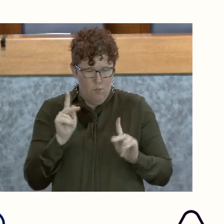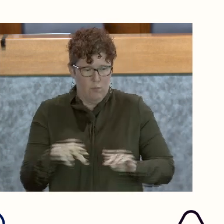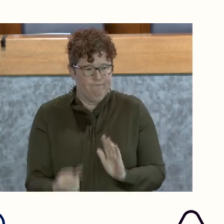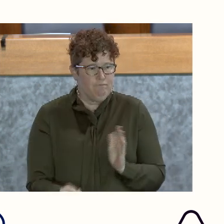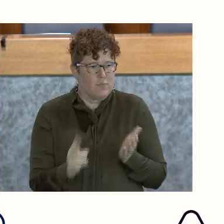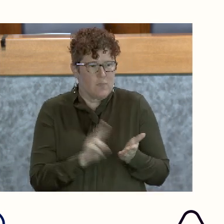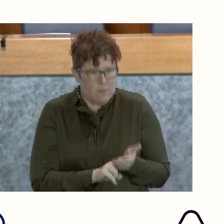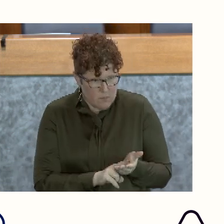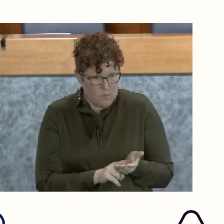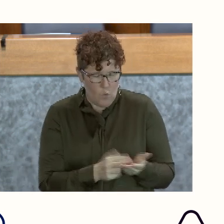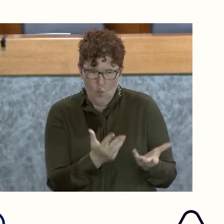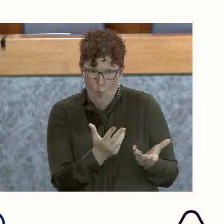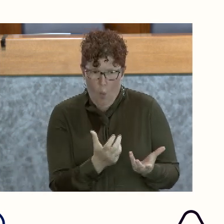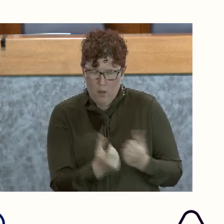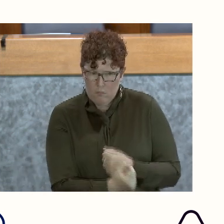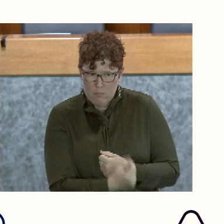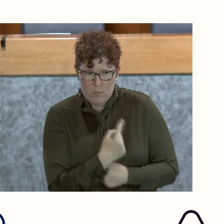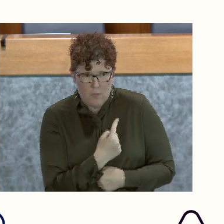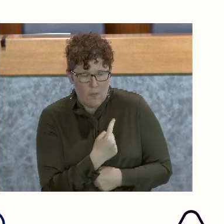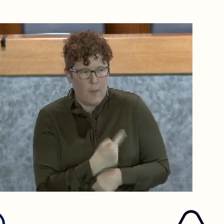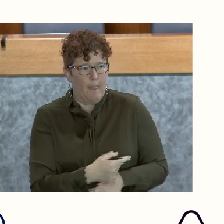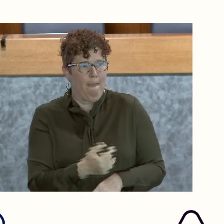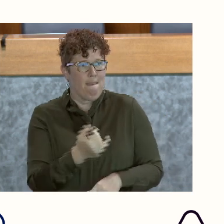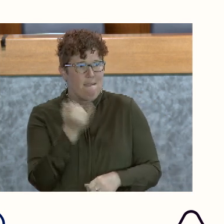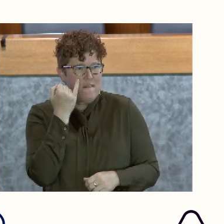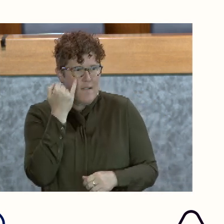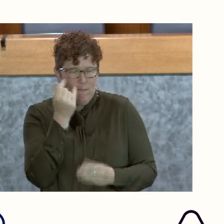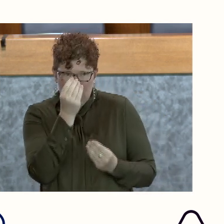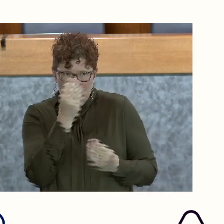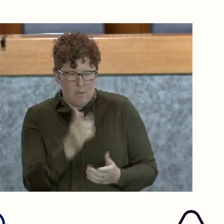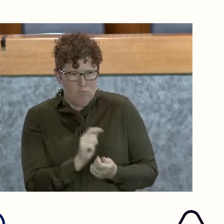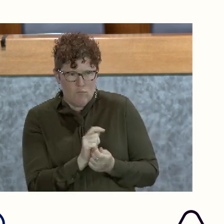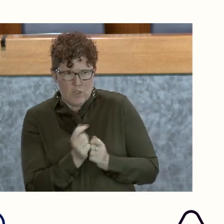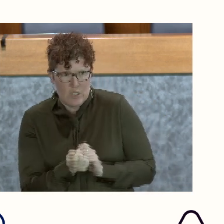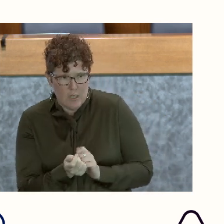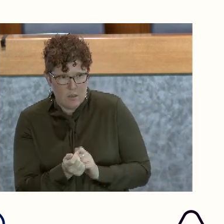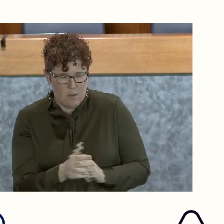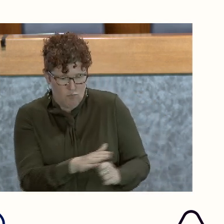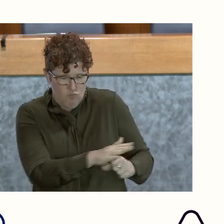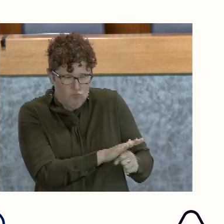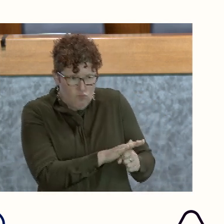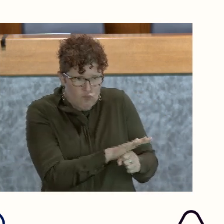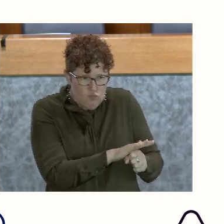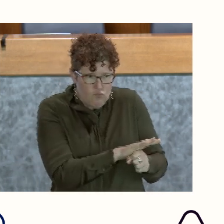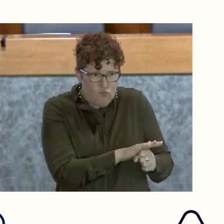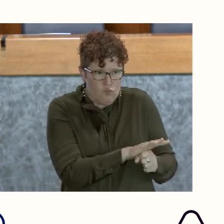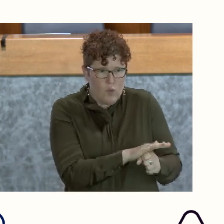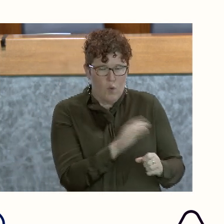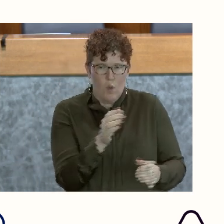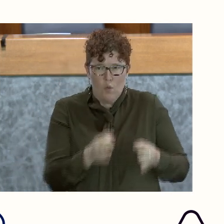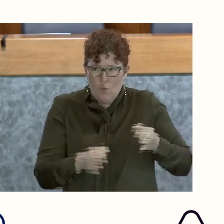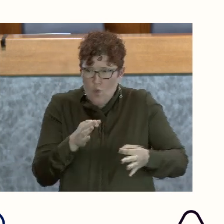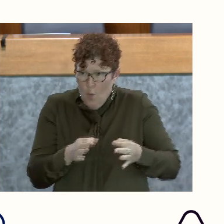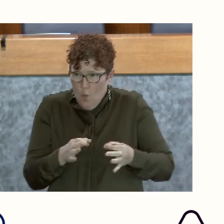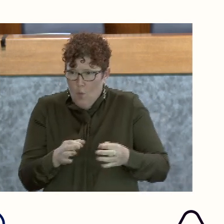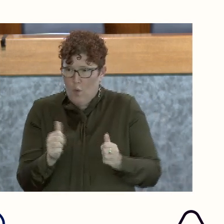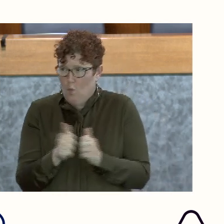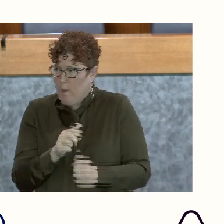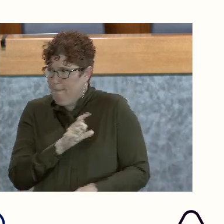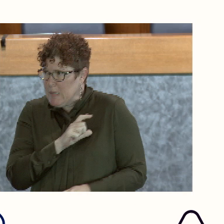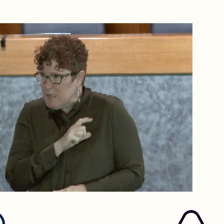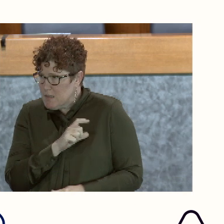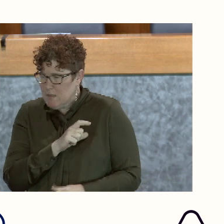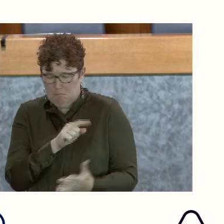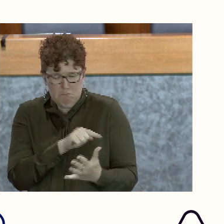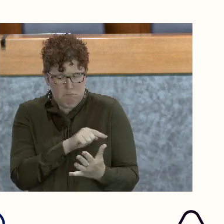notified. Then if there's a change to that information at the at the local regional level, at the courts level or with law enforcement